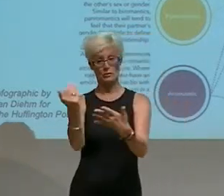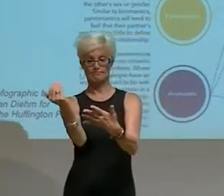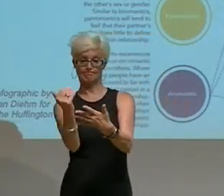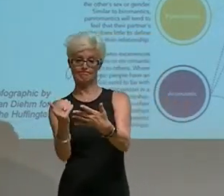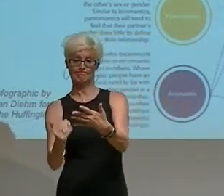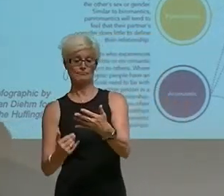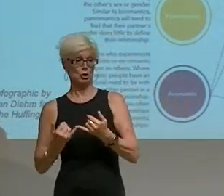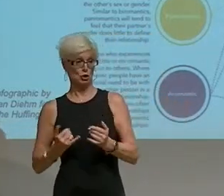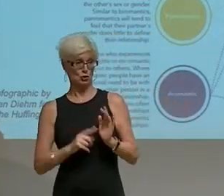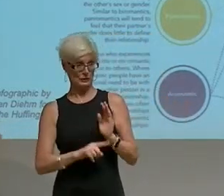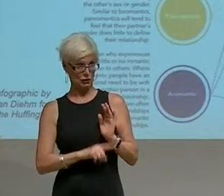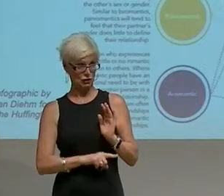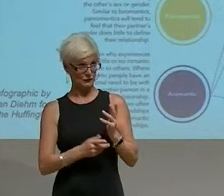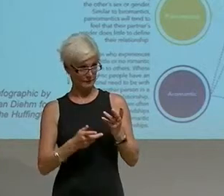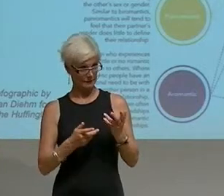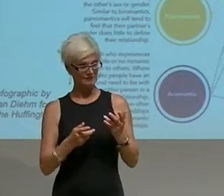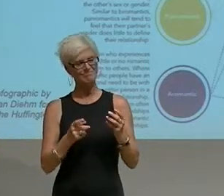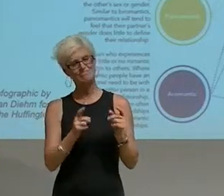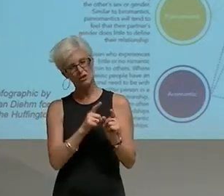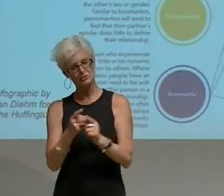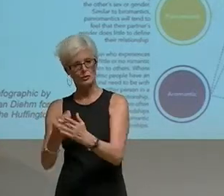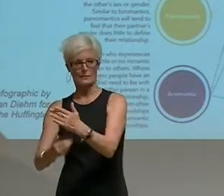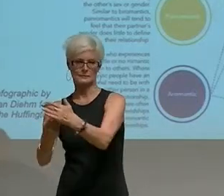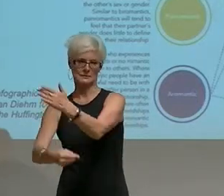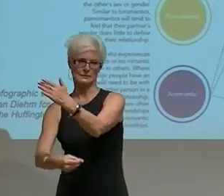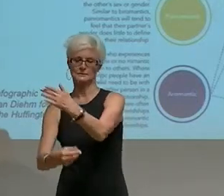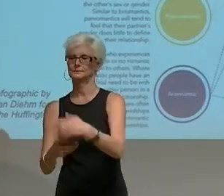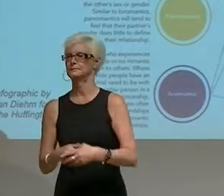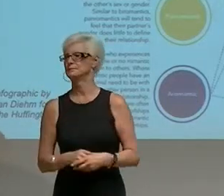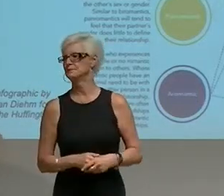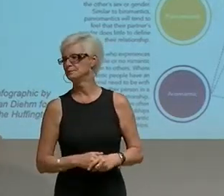research and identifying the gaps that exist in this work.